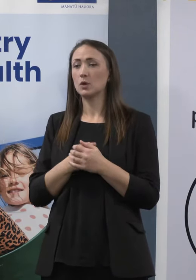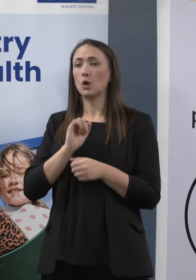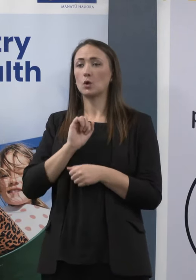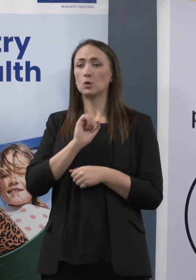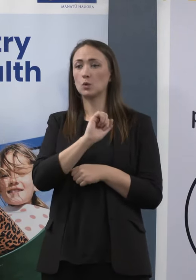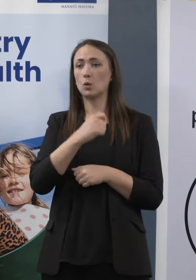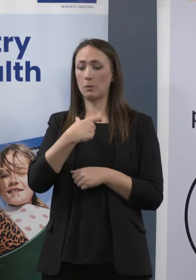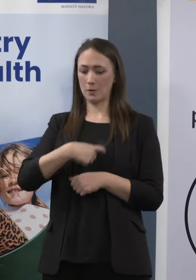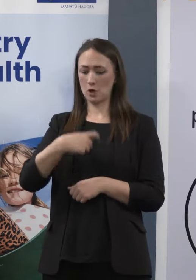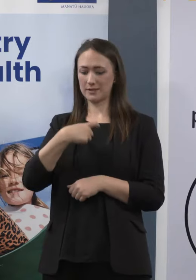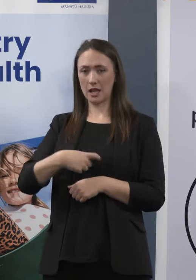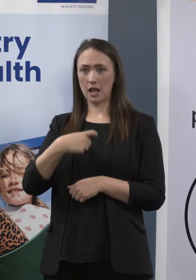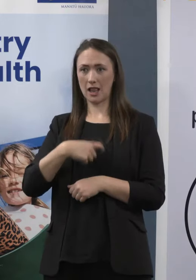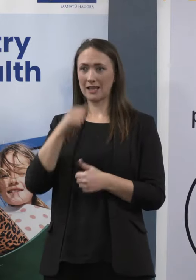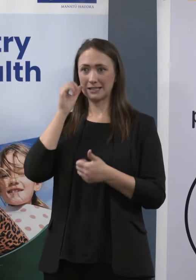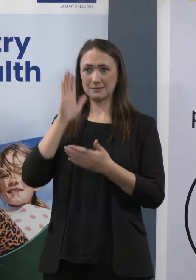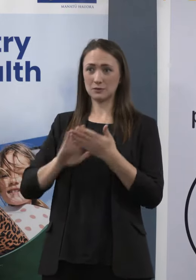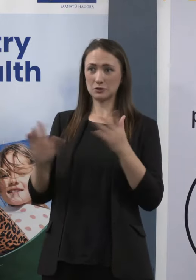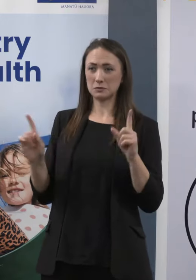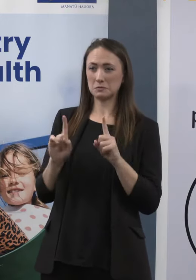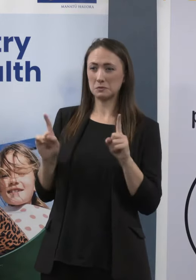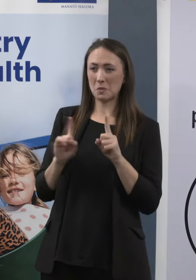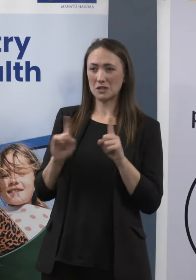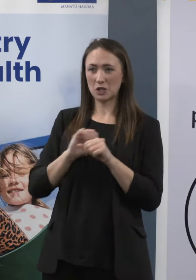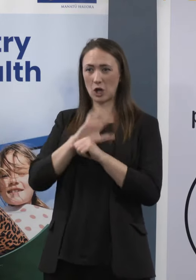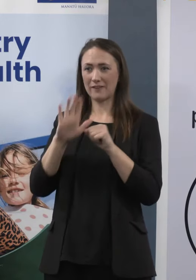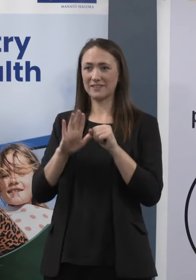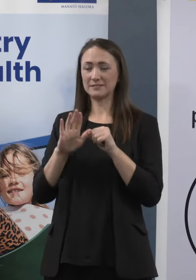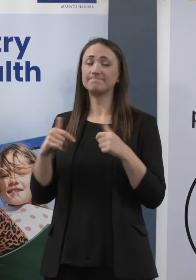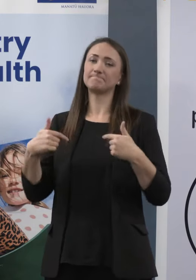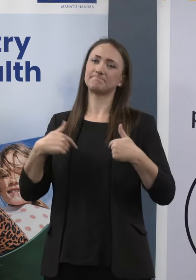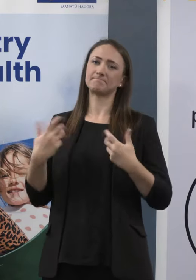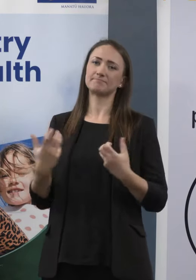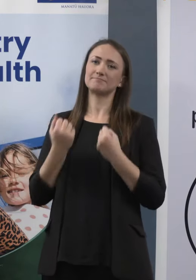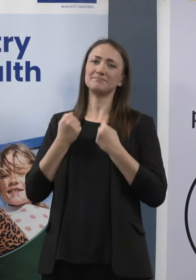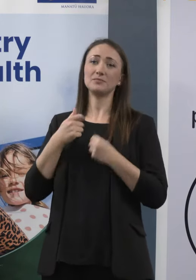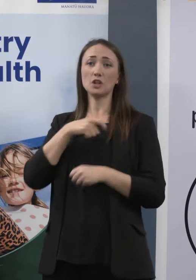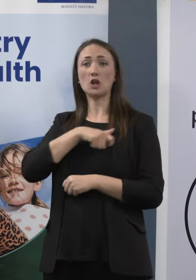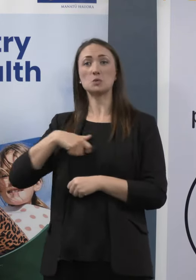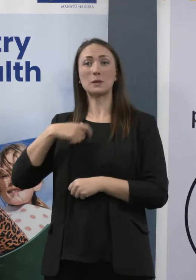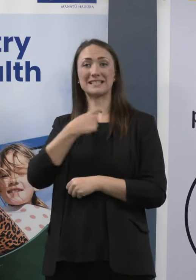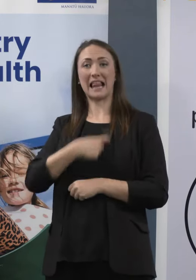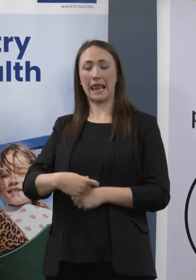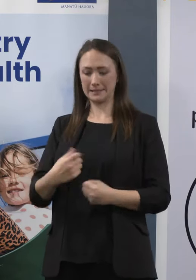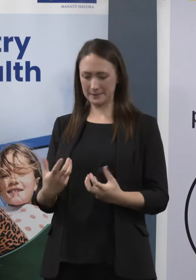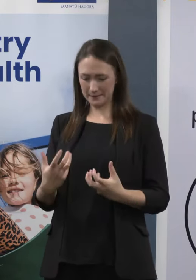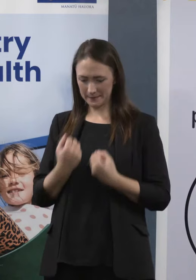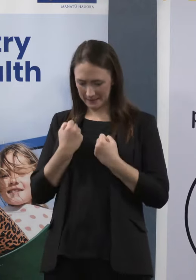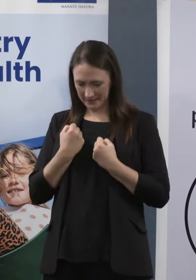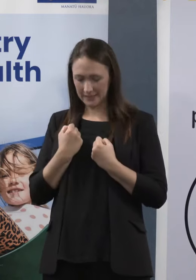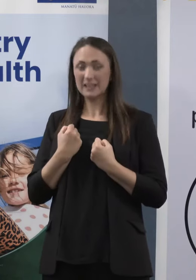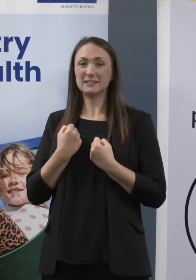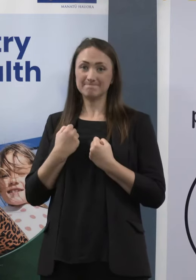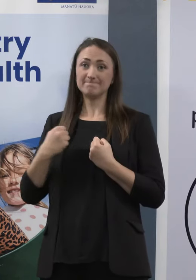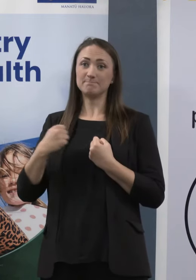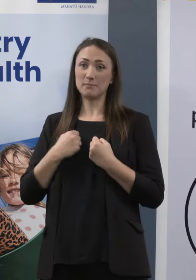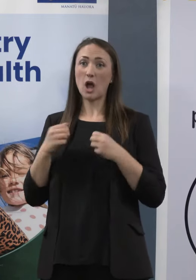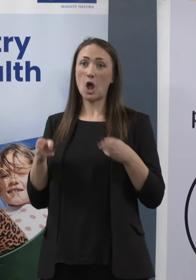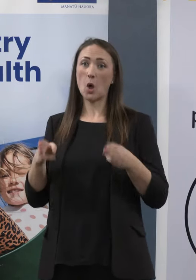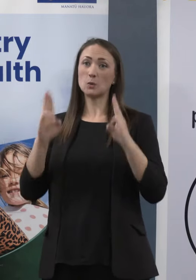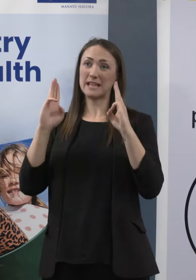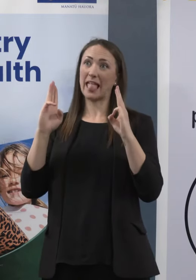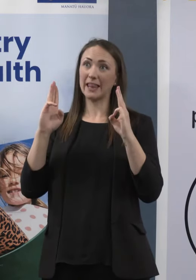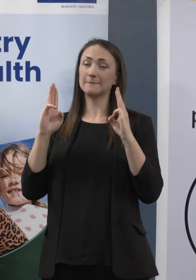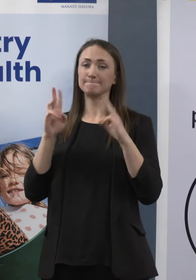very fortunately, a very mild Swiss version of the virus and got to know the inside of my hotel room very well. But